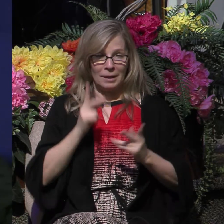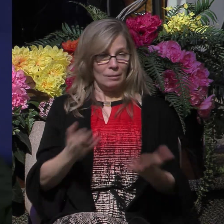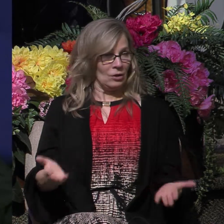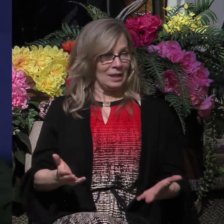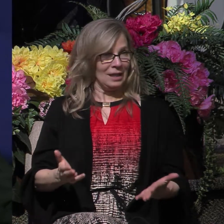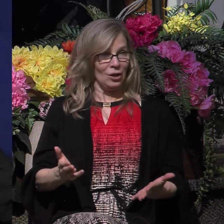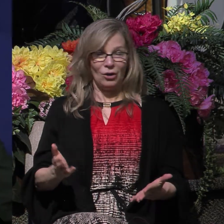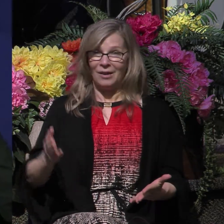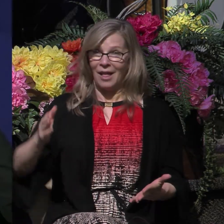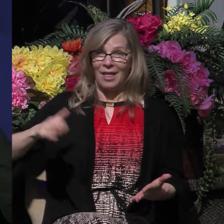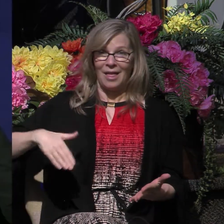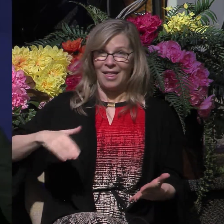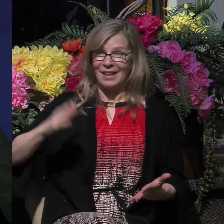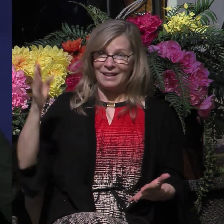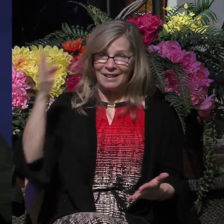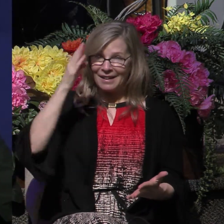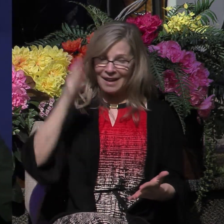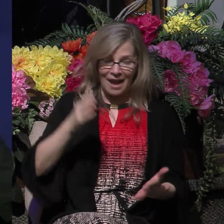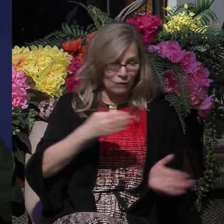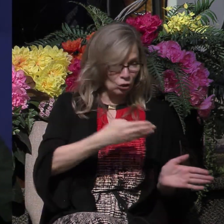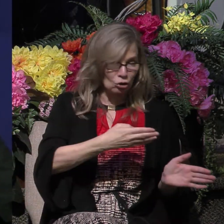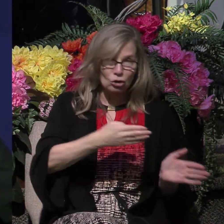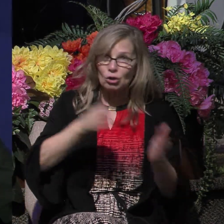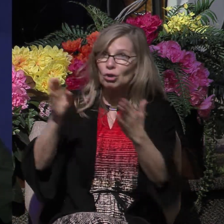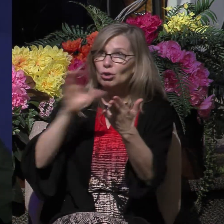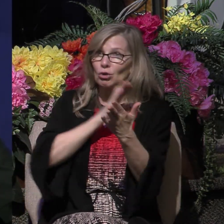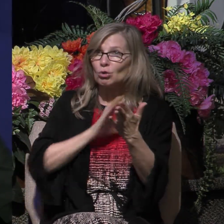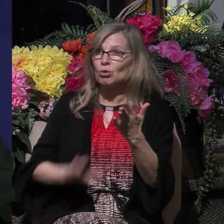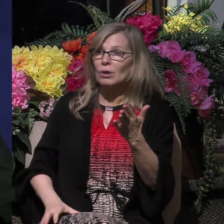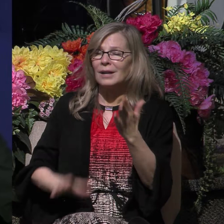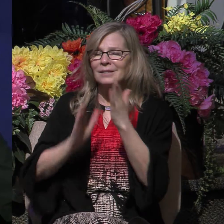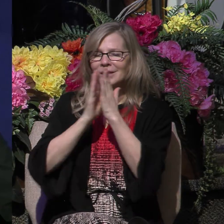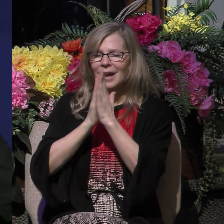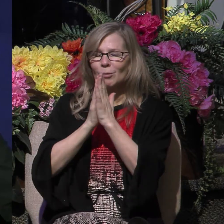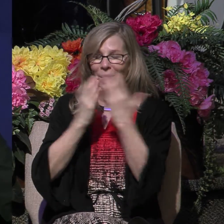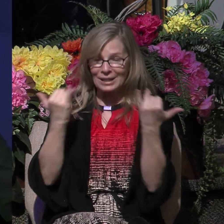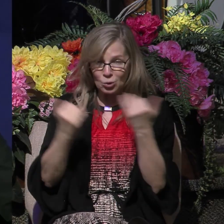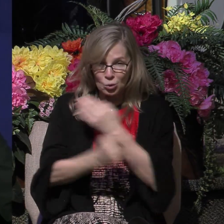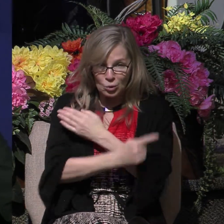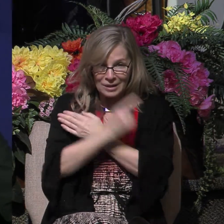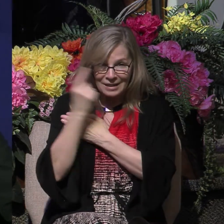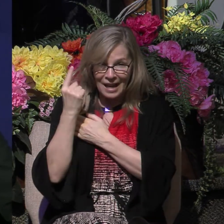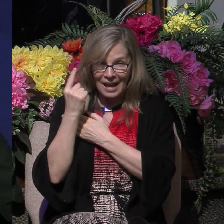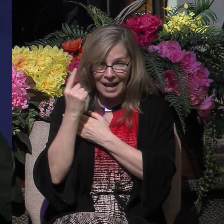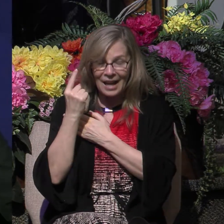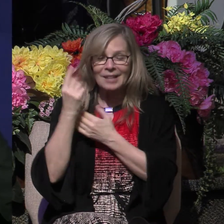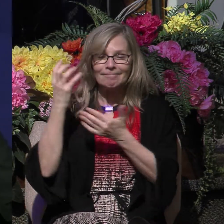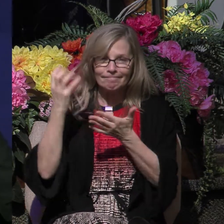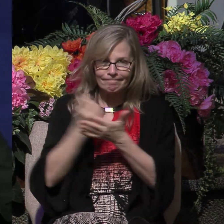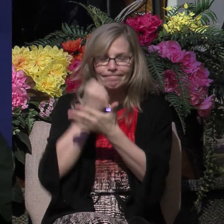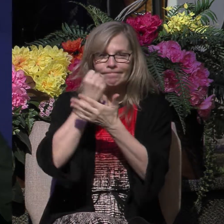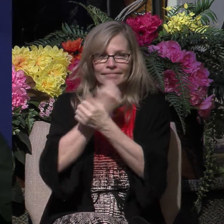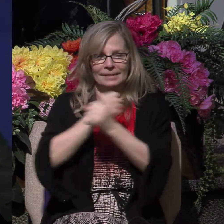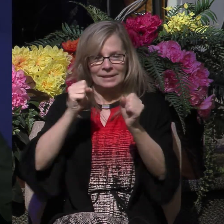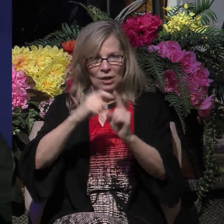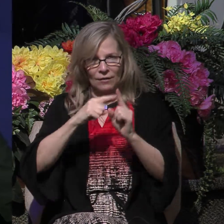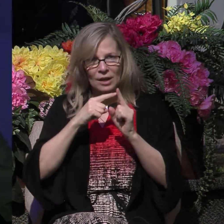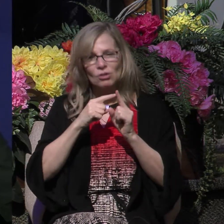today might be the day of their salvation. And for those of us who have trusted you, Lord, may there be the